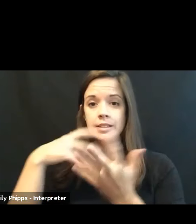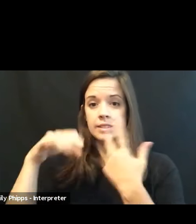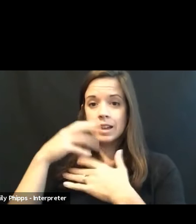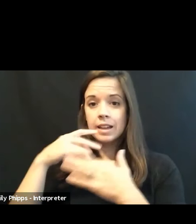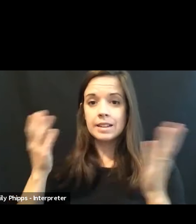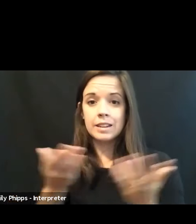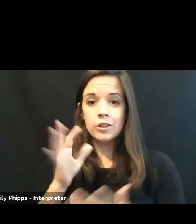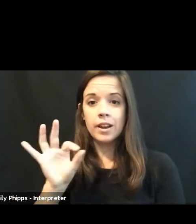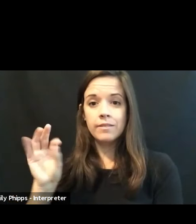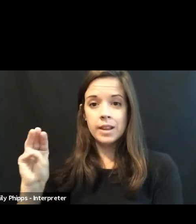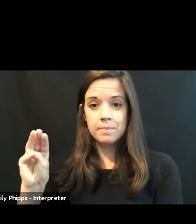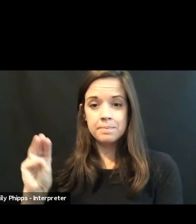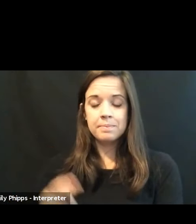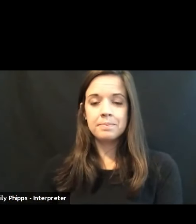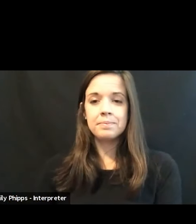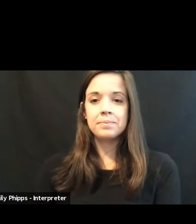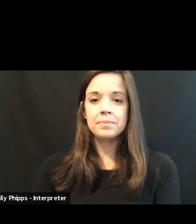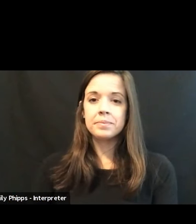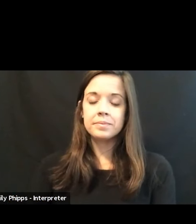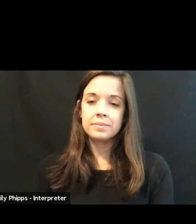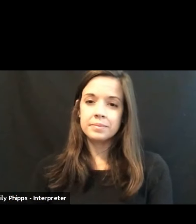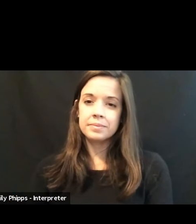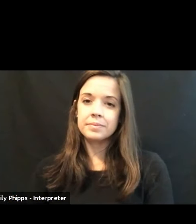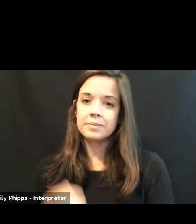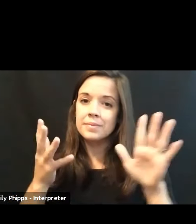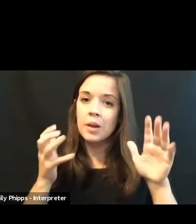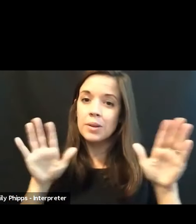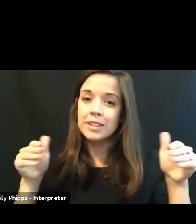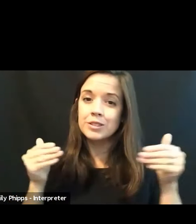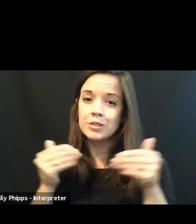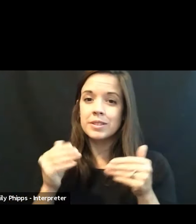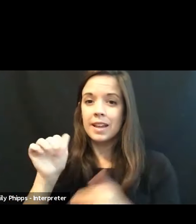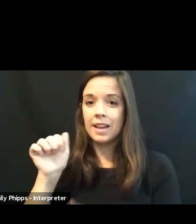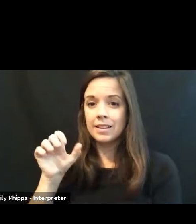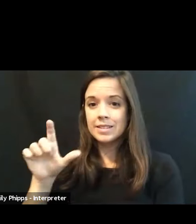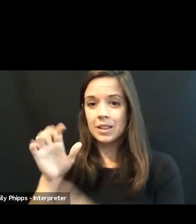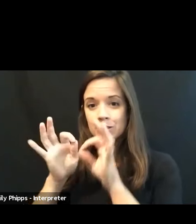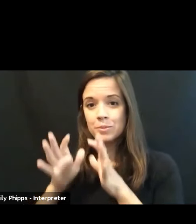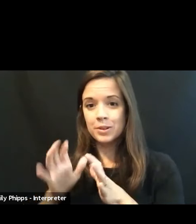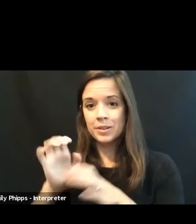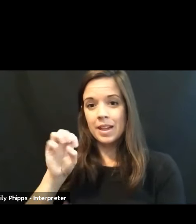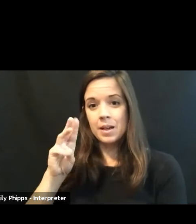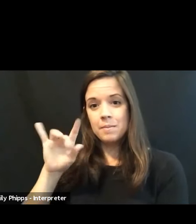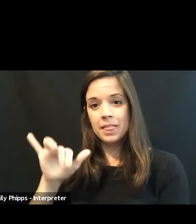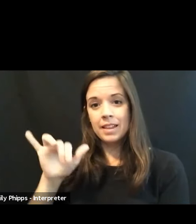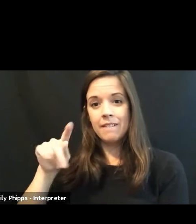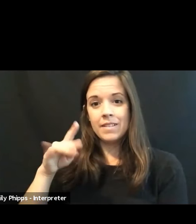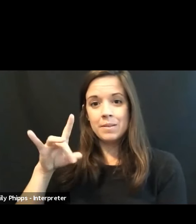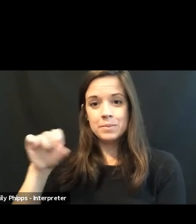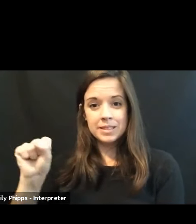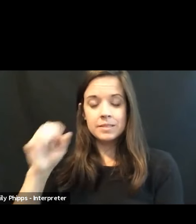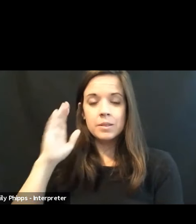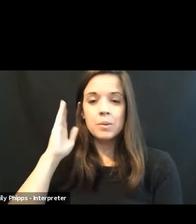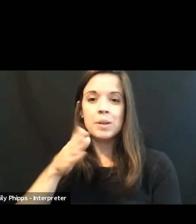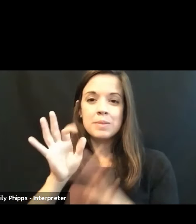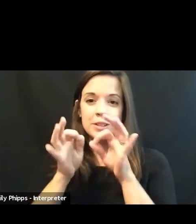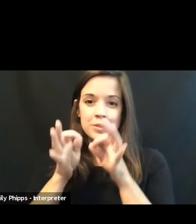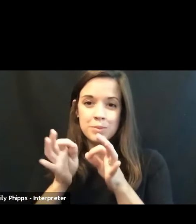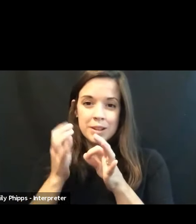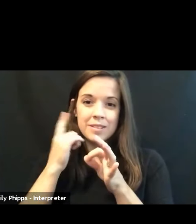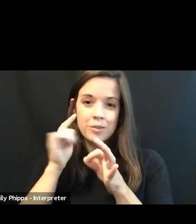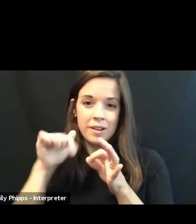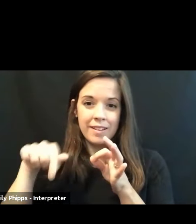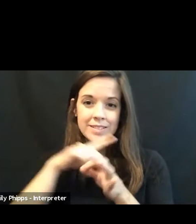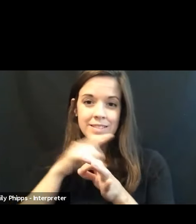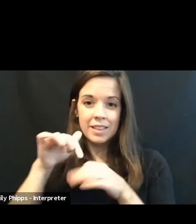FNM. I'd like to introduce our ASL interpreter, Emily Phipps, who will be interpreting for us this fall.